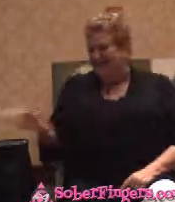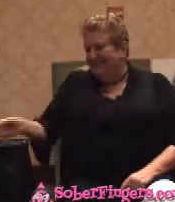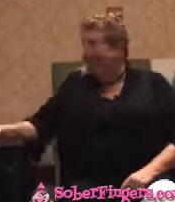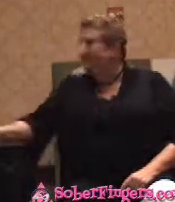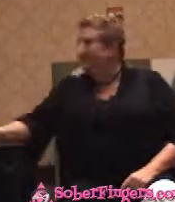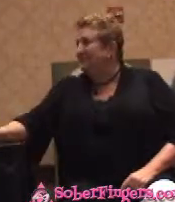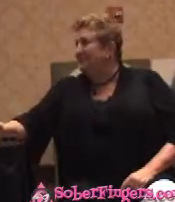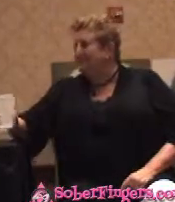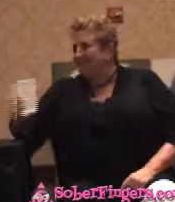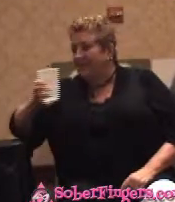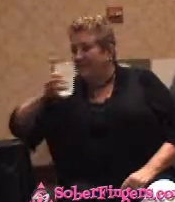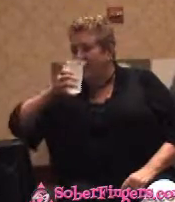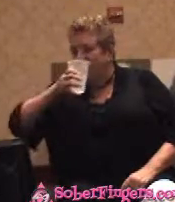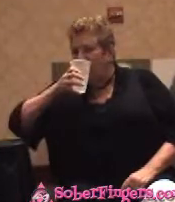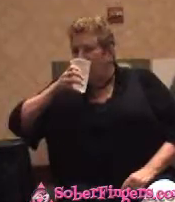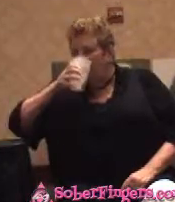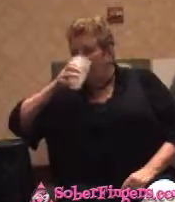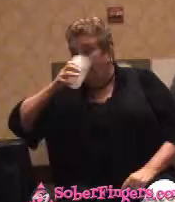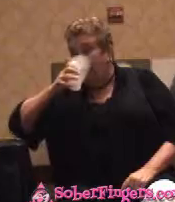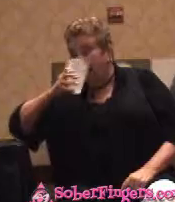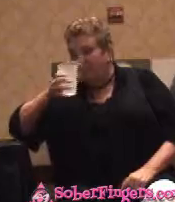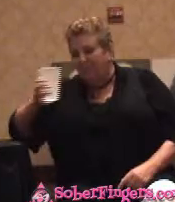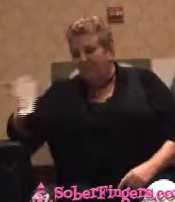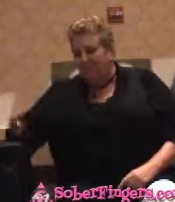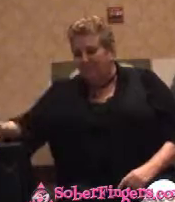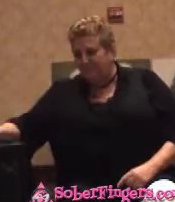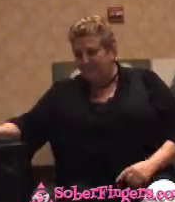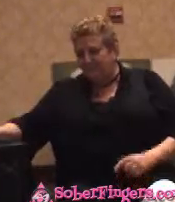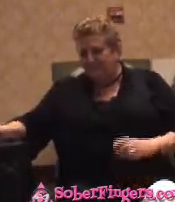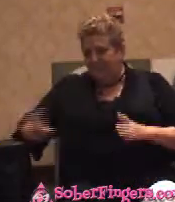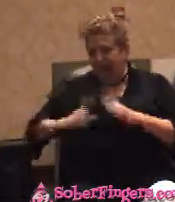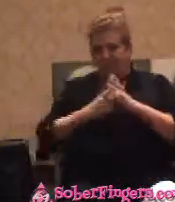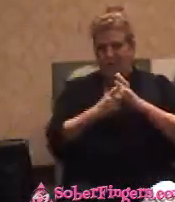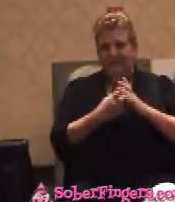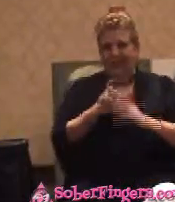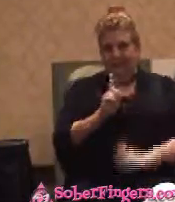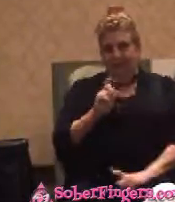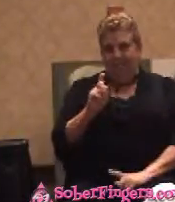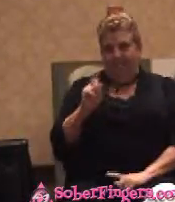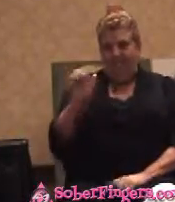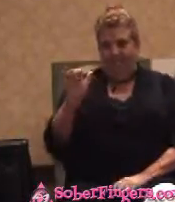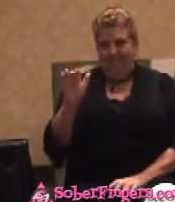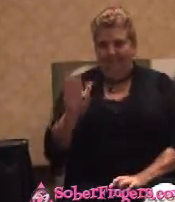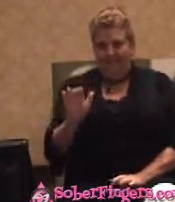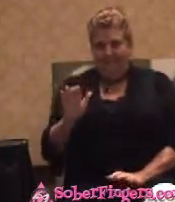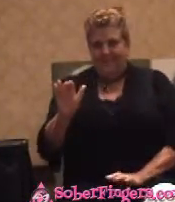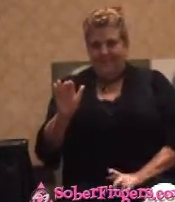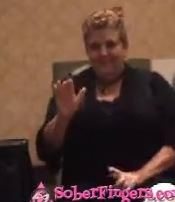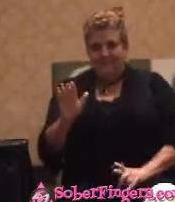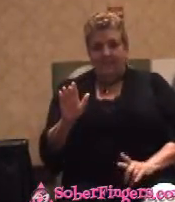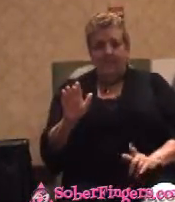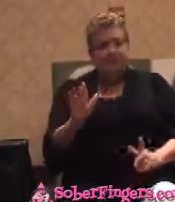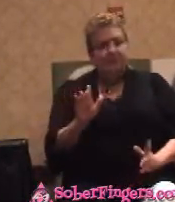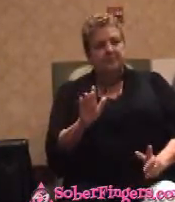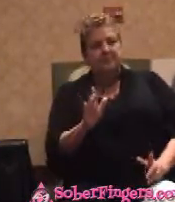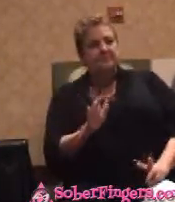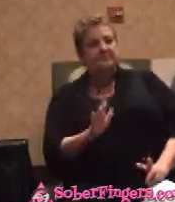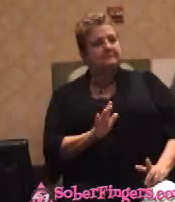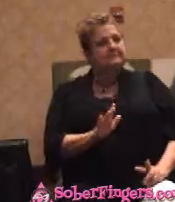I began to make moves in that direction just as quick as I could. And she, she was receptive a little bit at first and then.